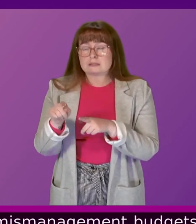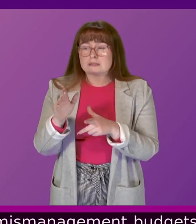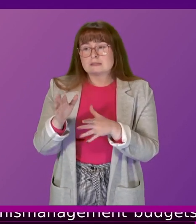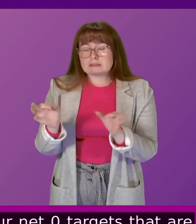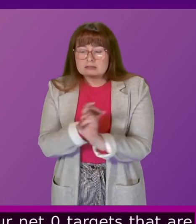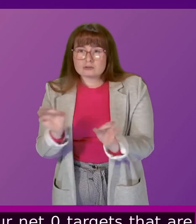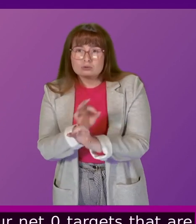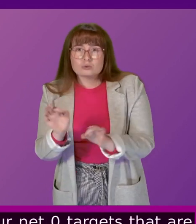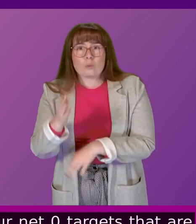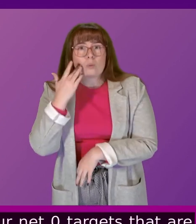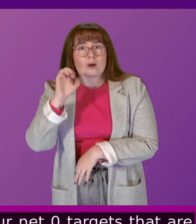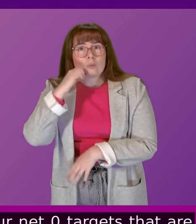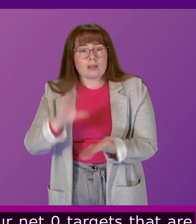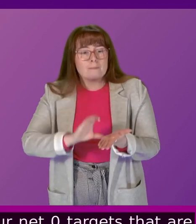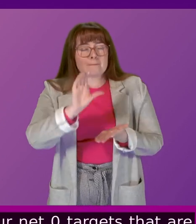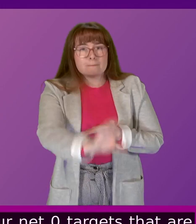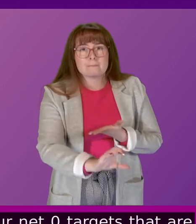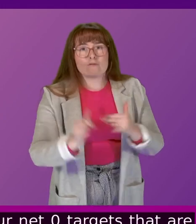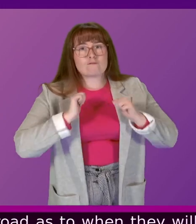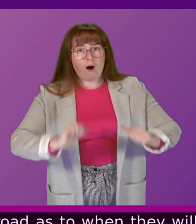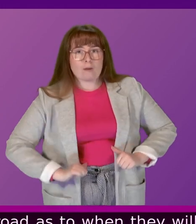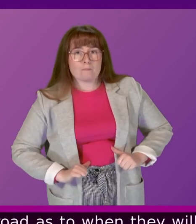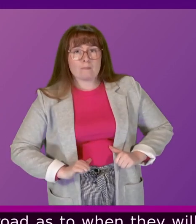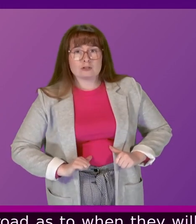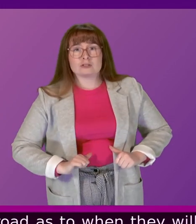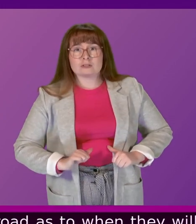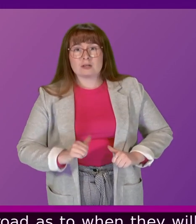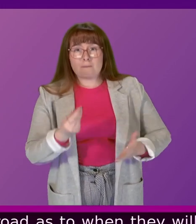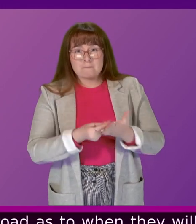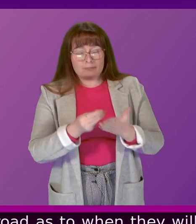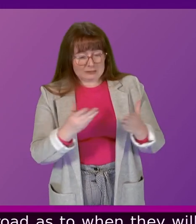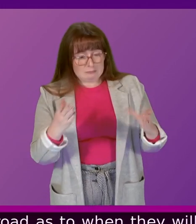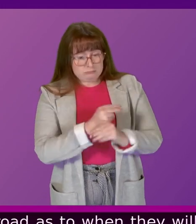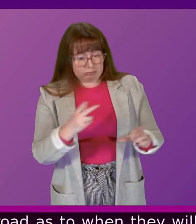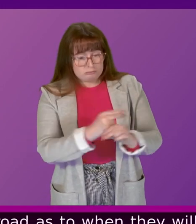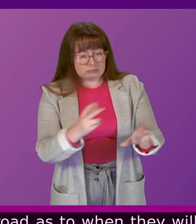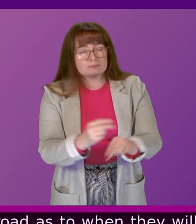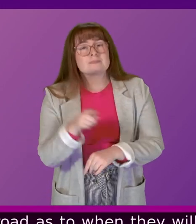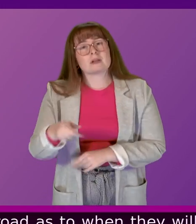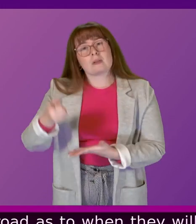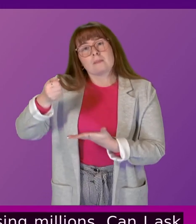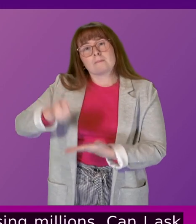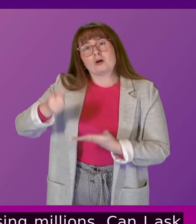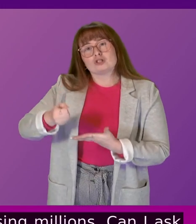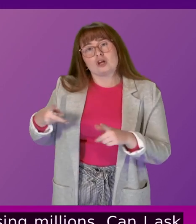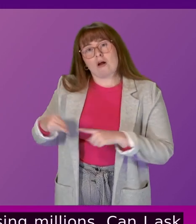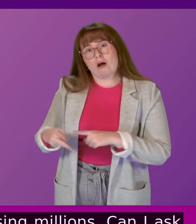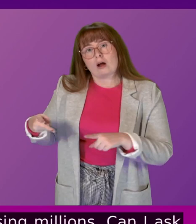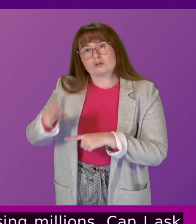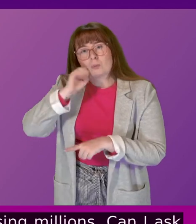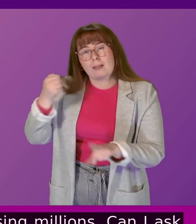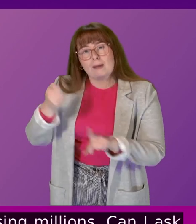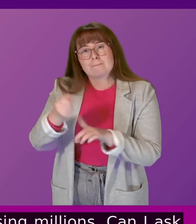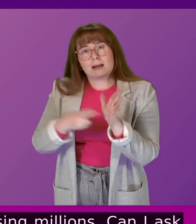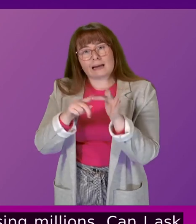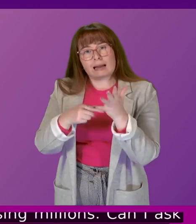when they'll repay the farmers their missing millions. Can I ask what impact these budget cuts are going to have in meeting our net zero